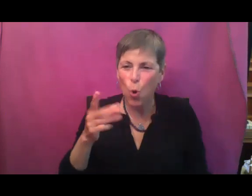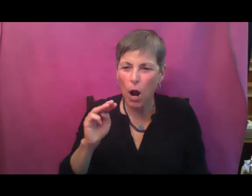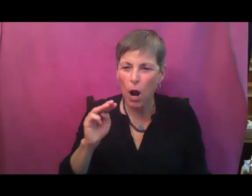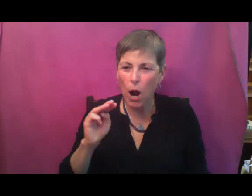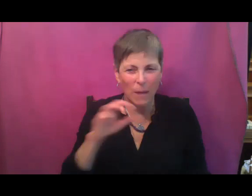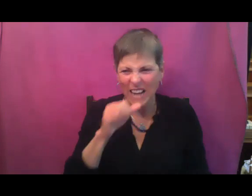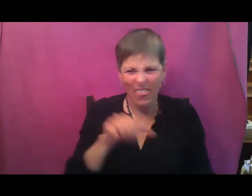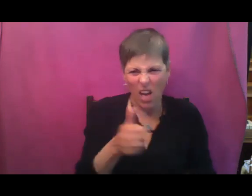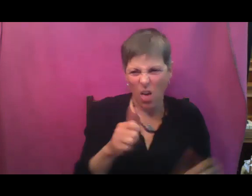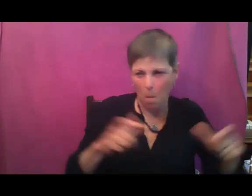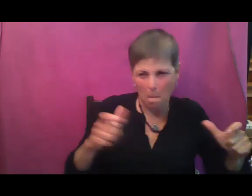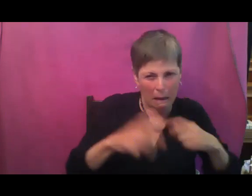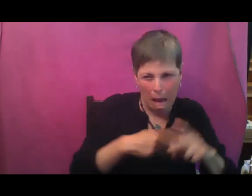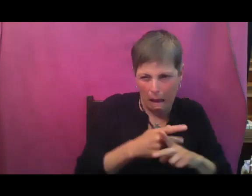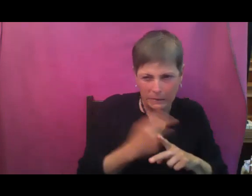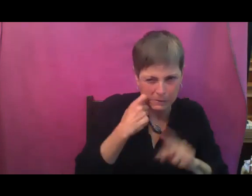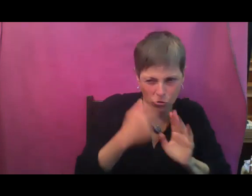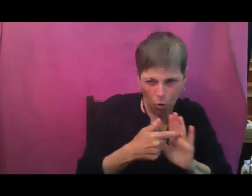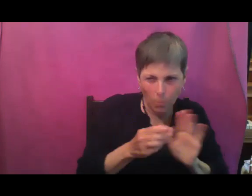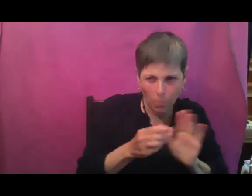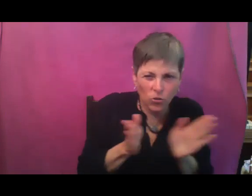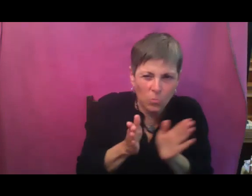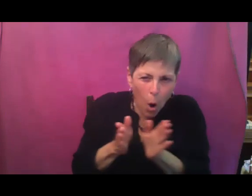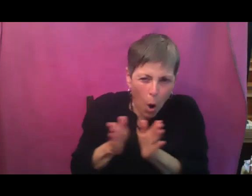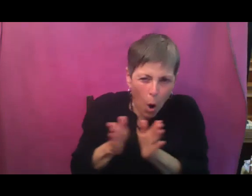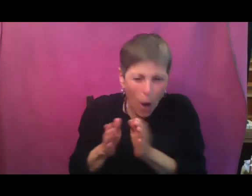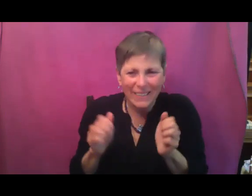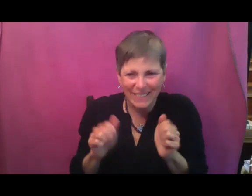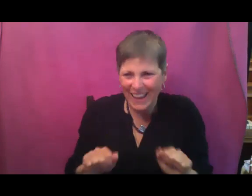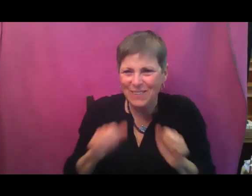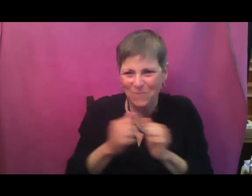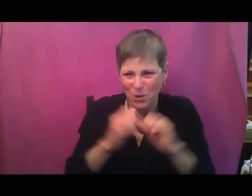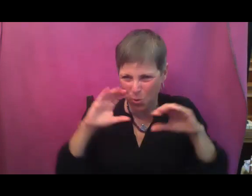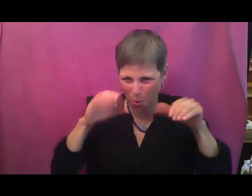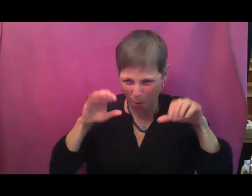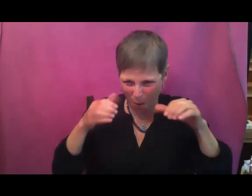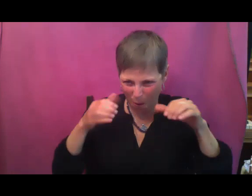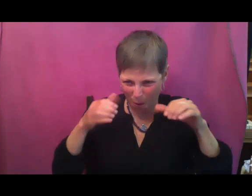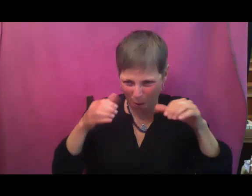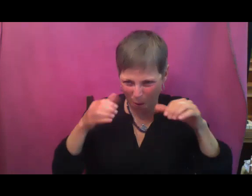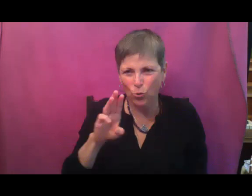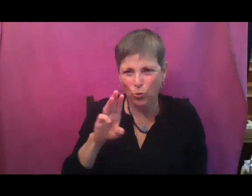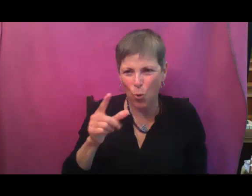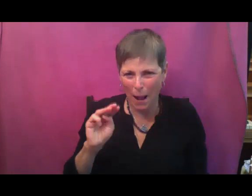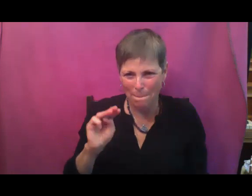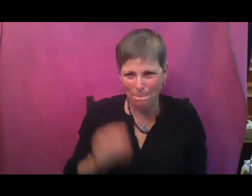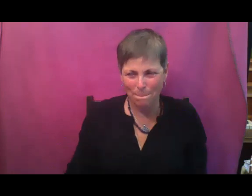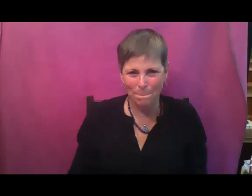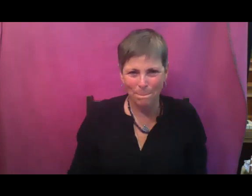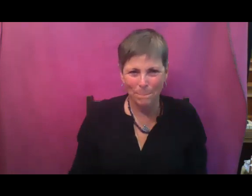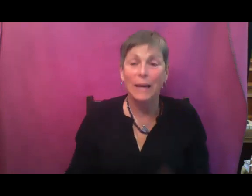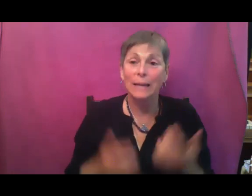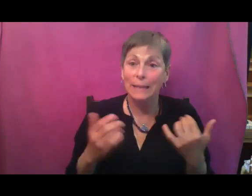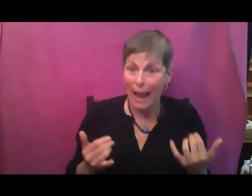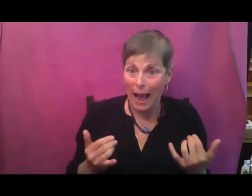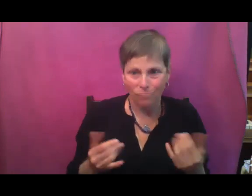talk about succession sowing. So if you are committed as I am to swimming in